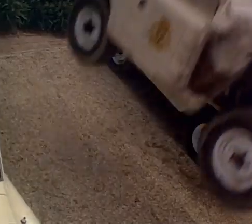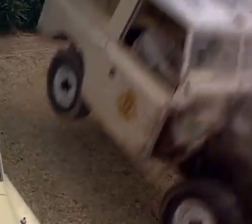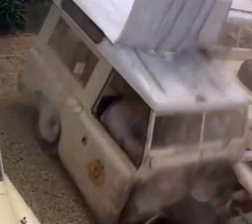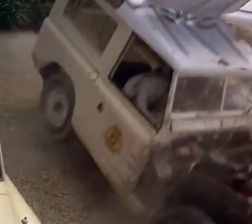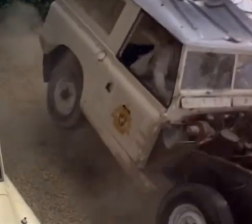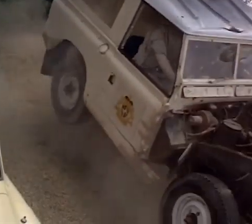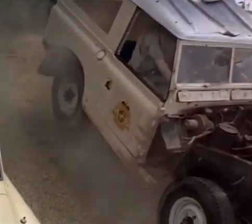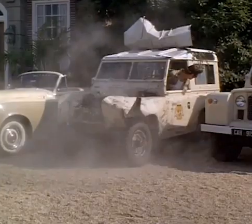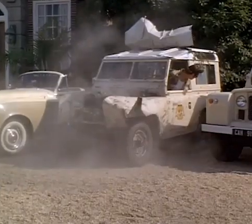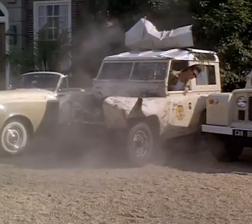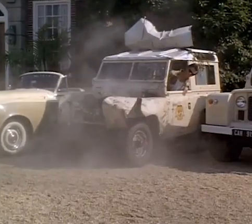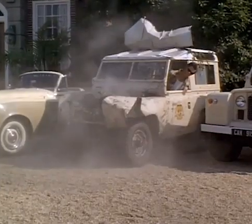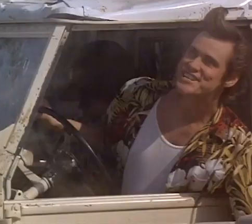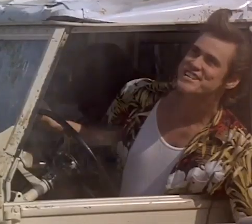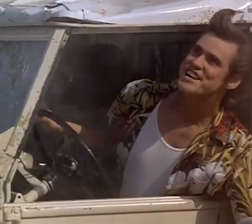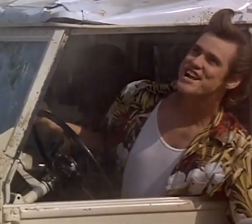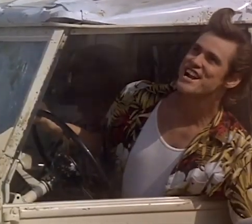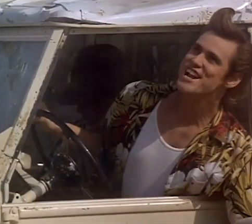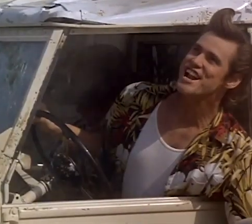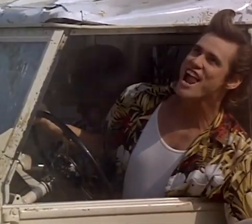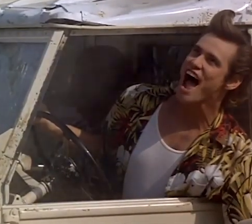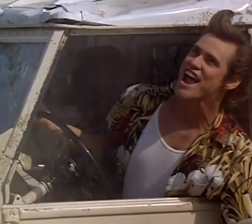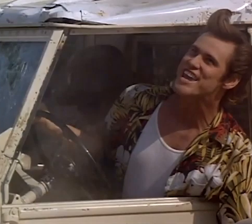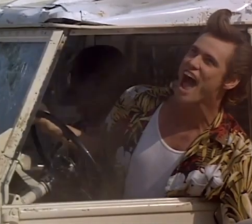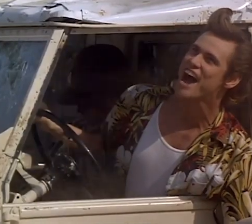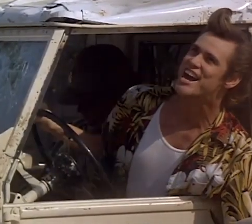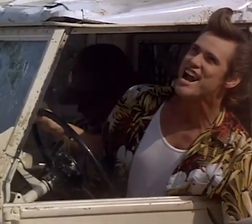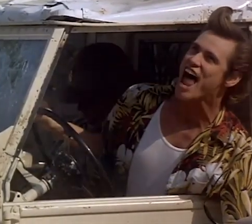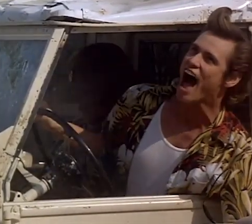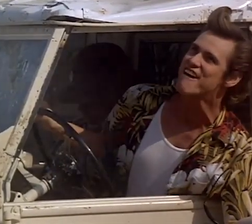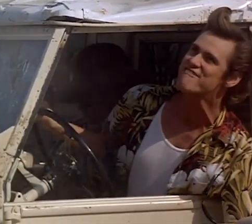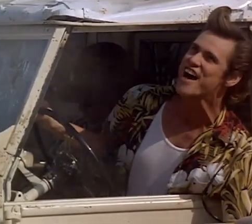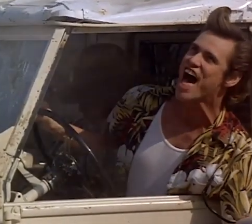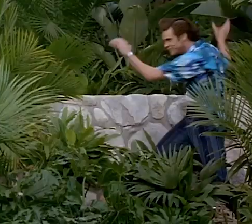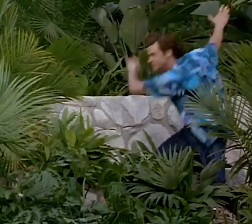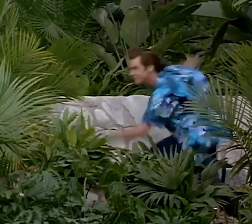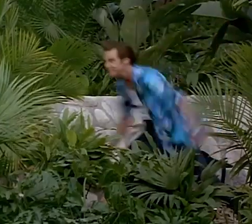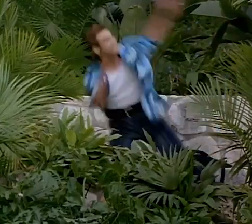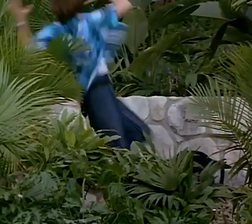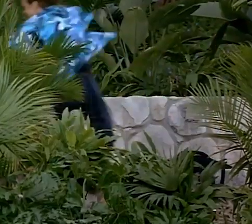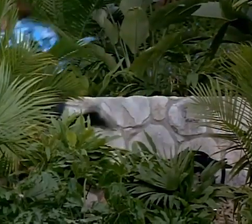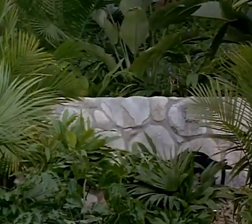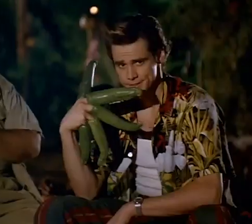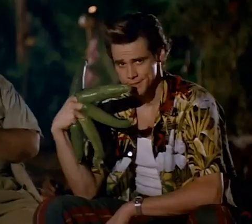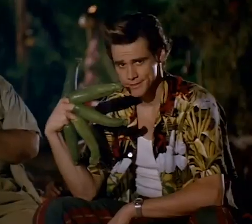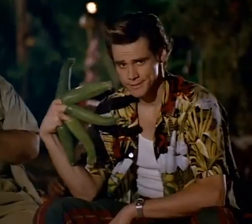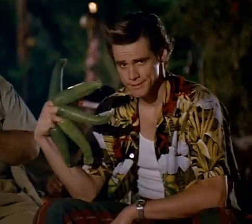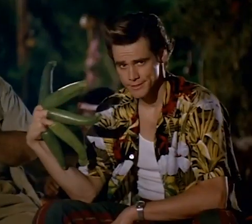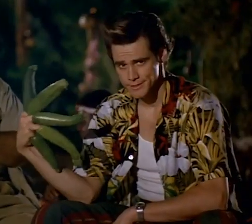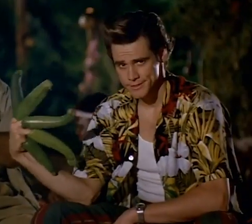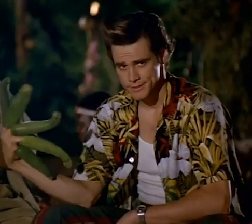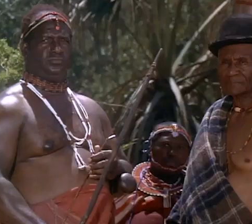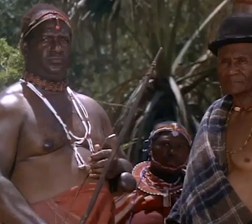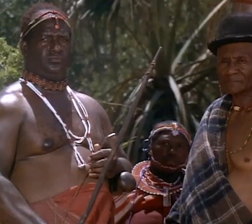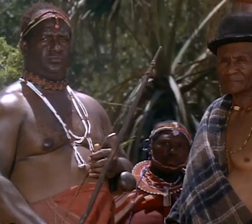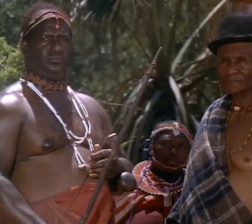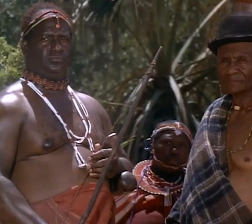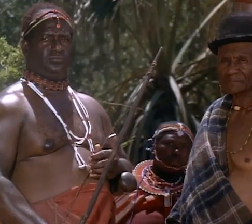when movies do that because, well, it makes it feel unnecessary. And then there are some moments peppered throughout this film's runtime